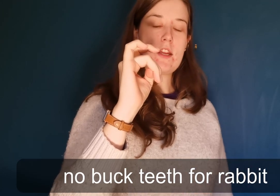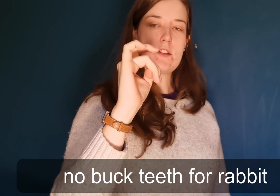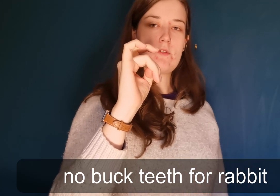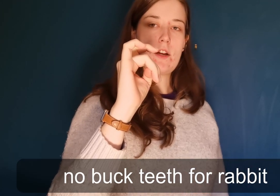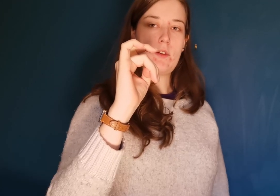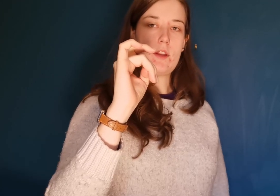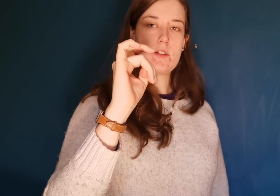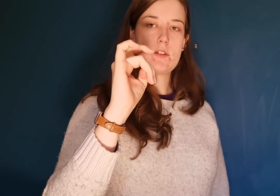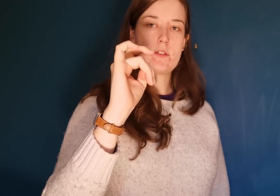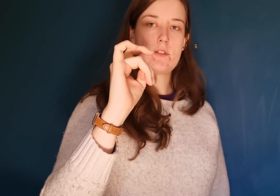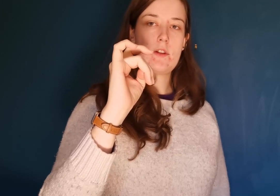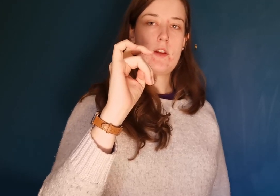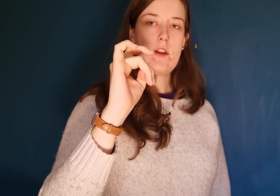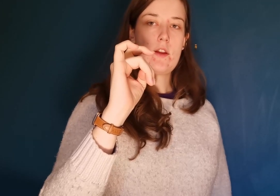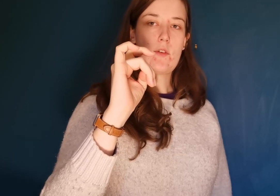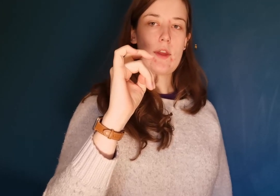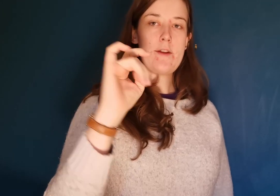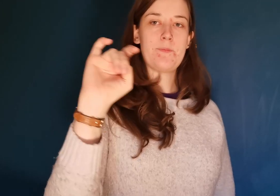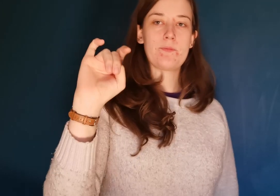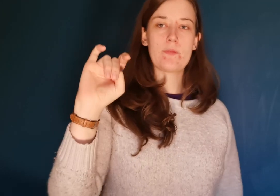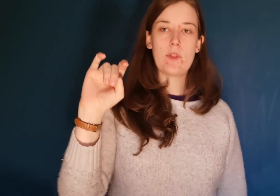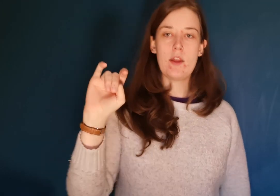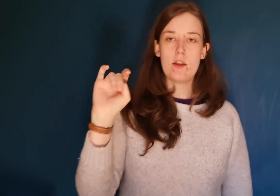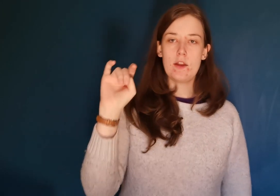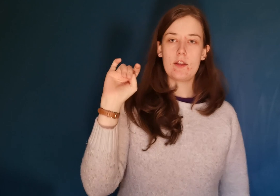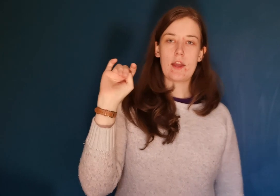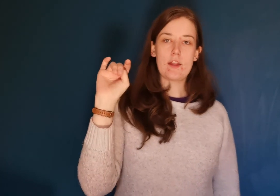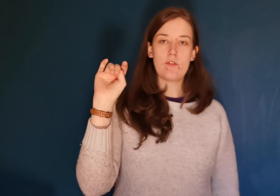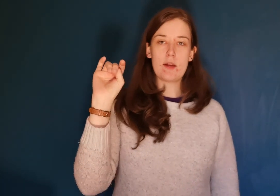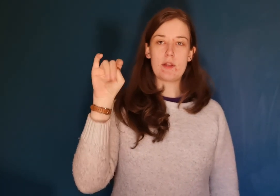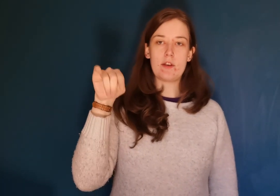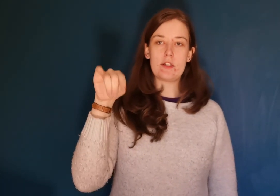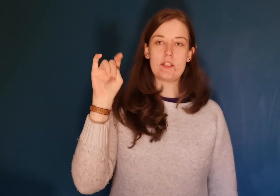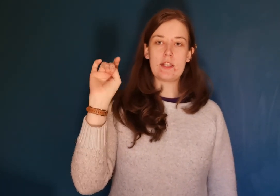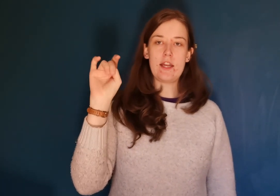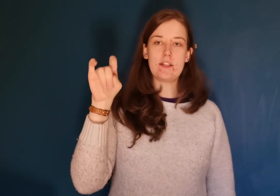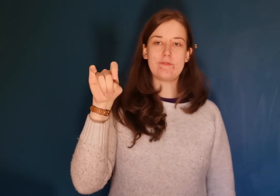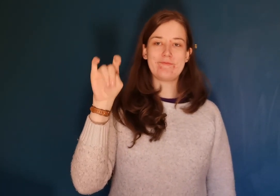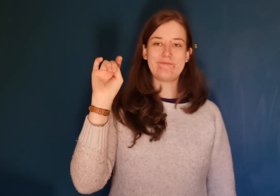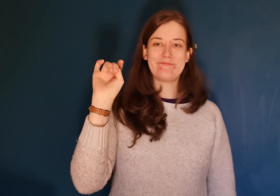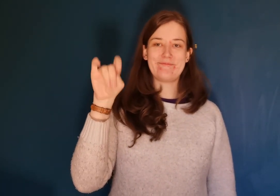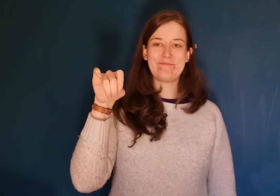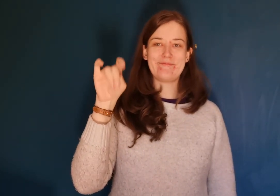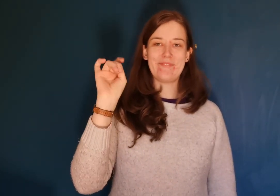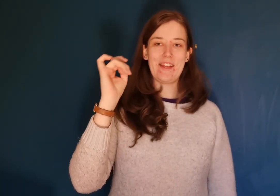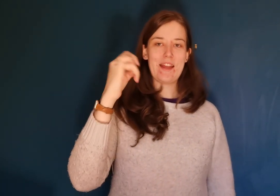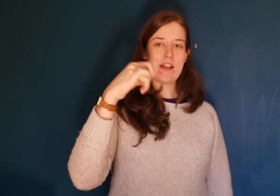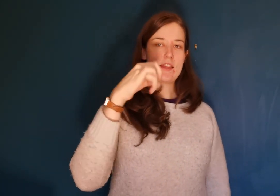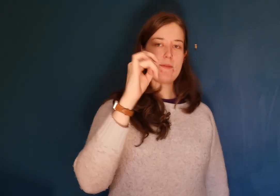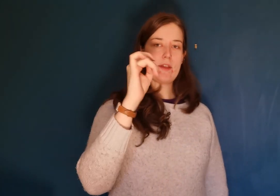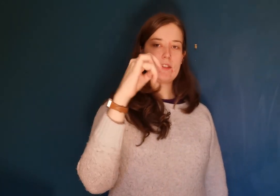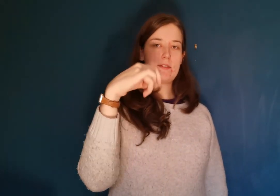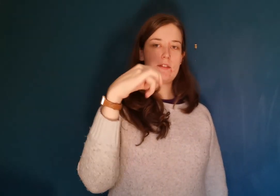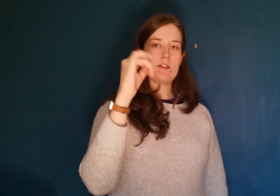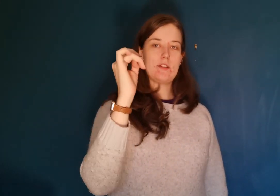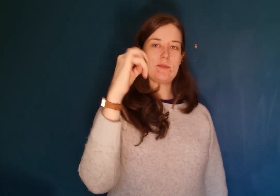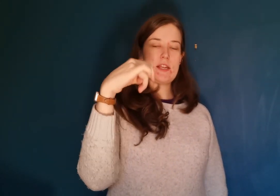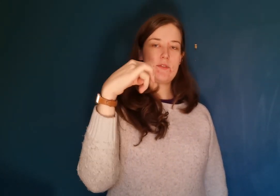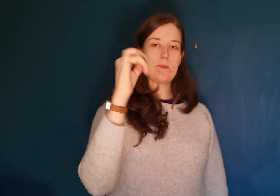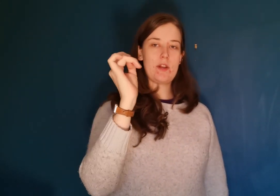nice and rounded. Okay, can the rabbit nod its head and keep that space for the